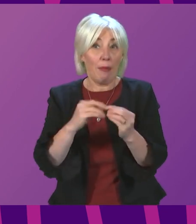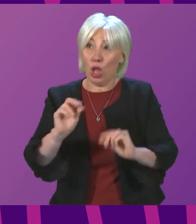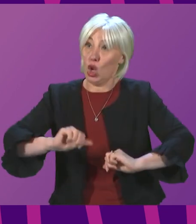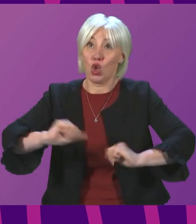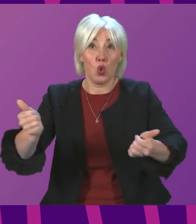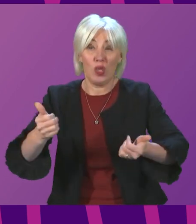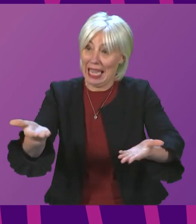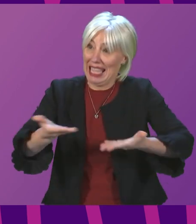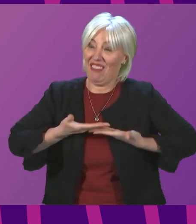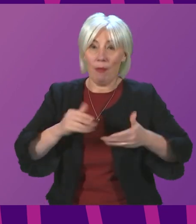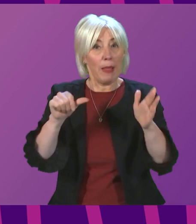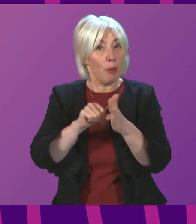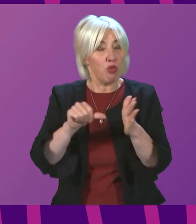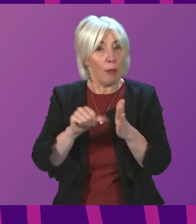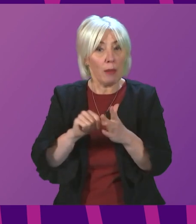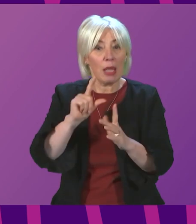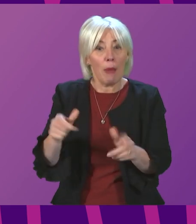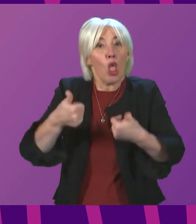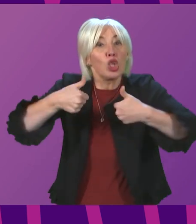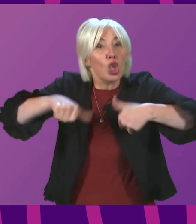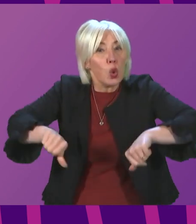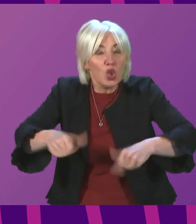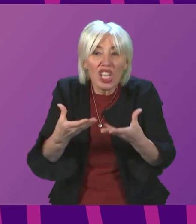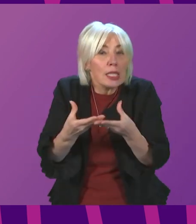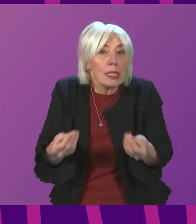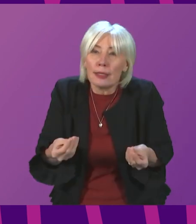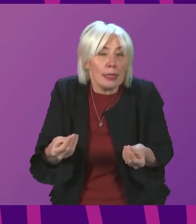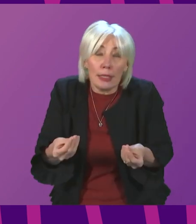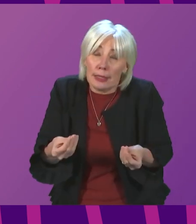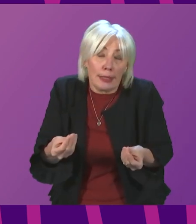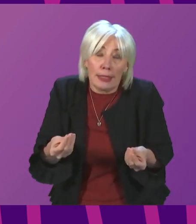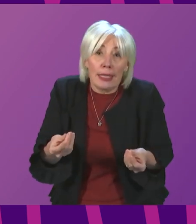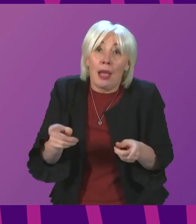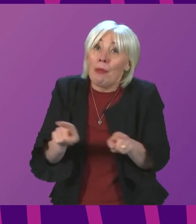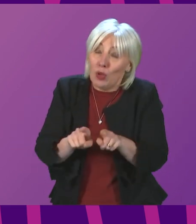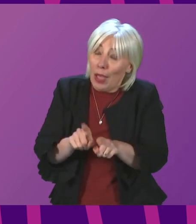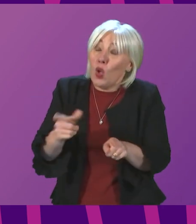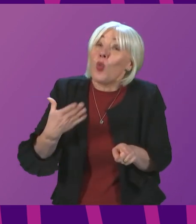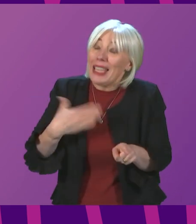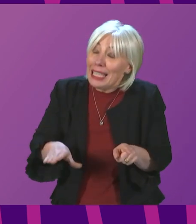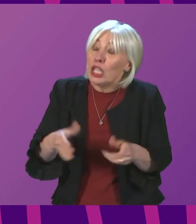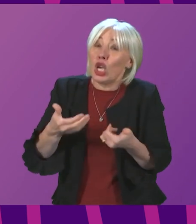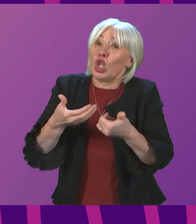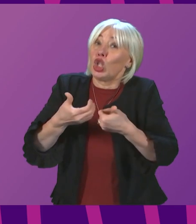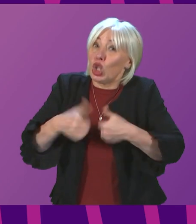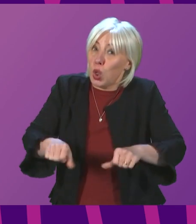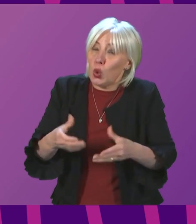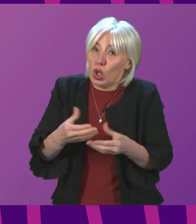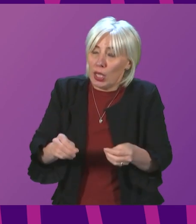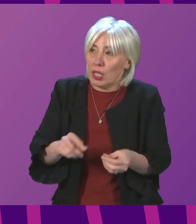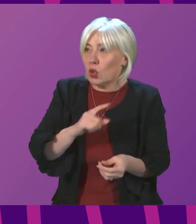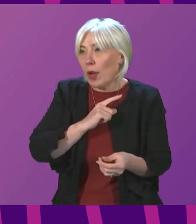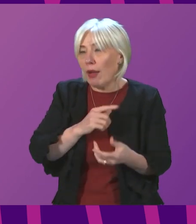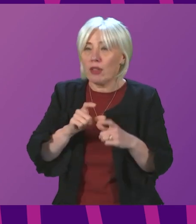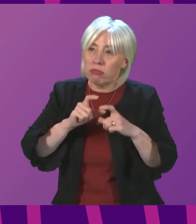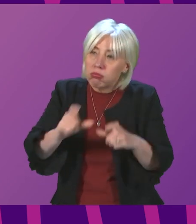finding the solutions to this, including indeed the solutions that come from continuing to bear down on